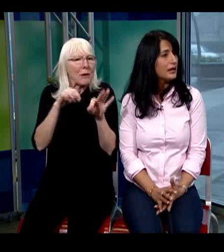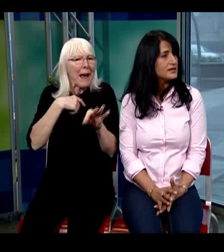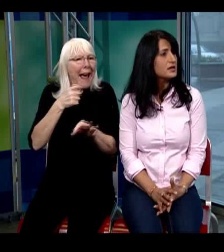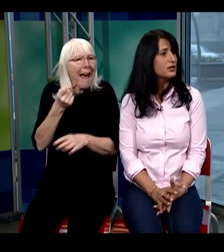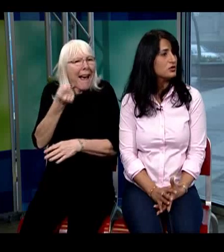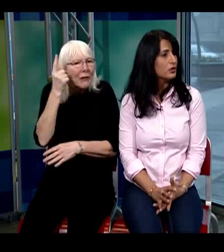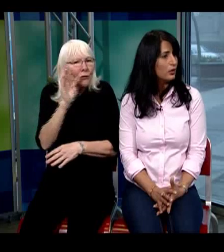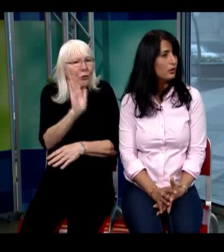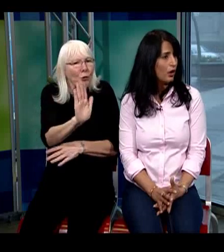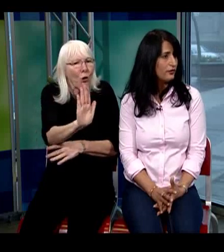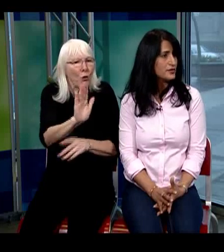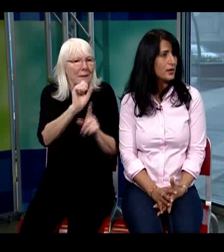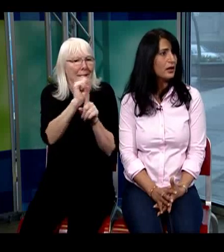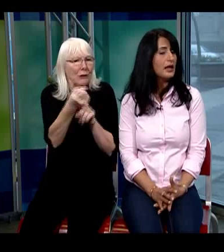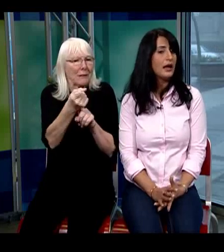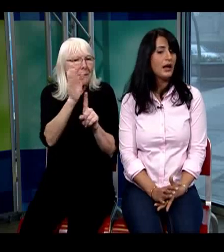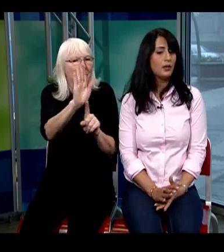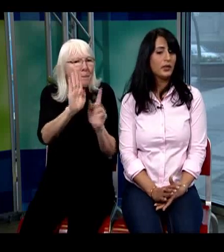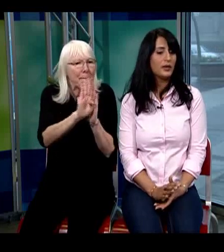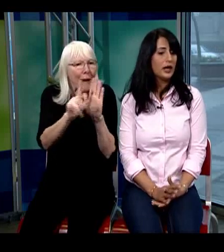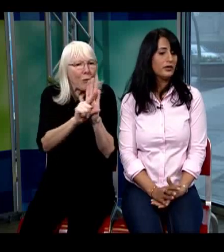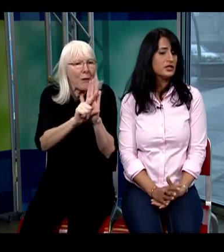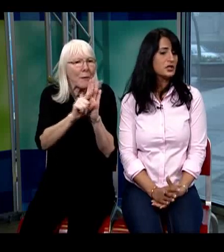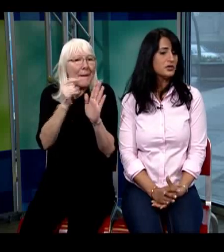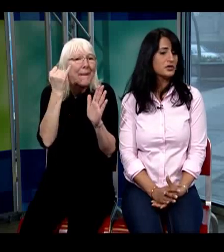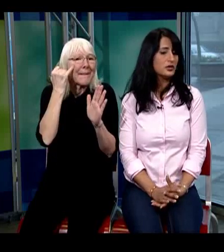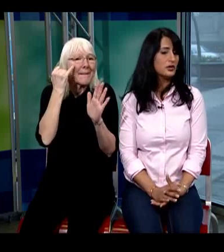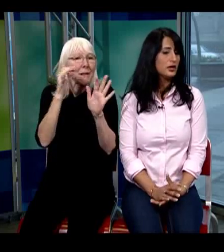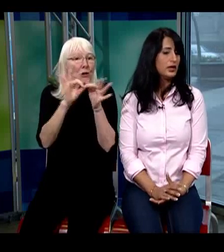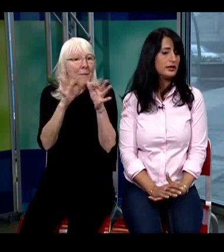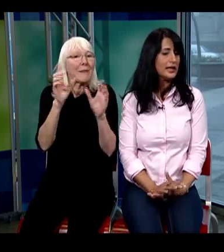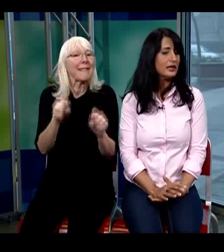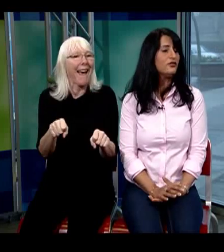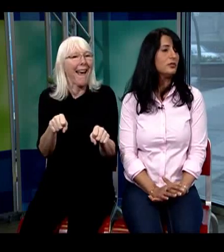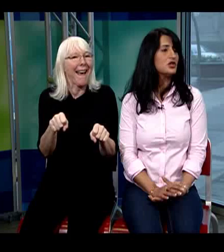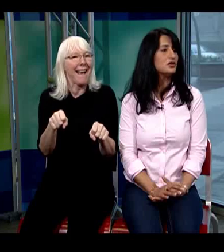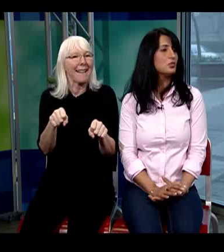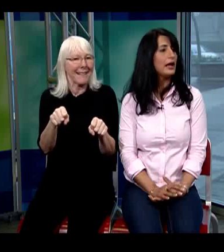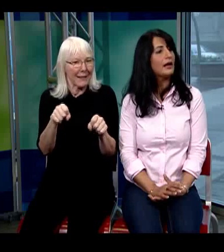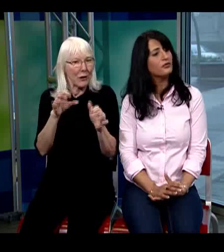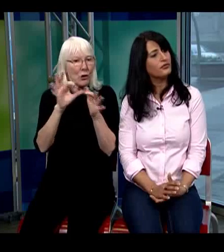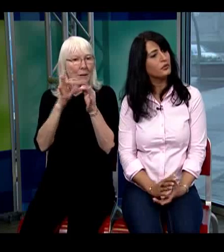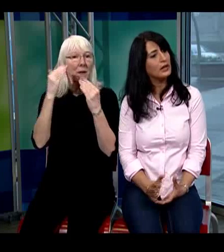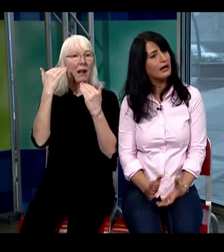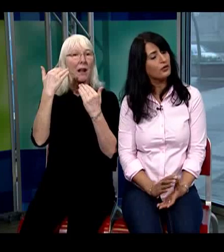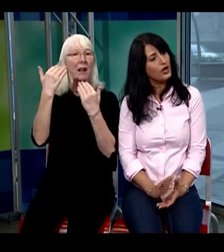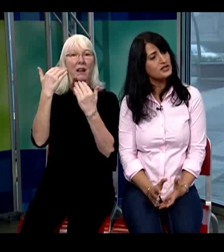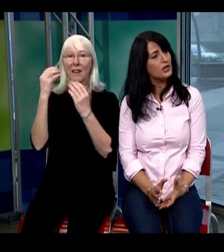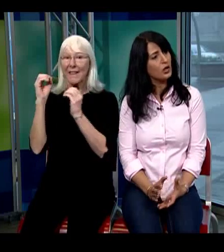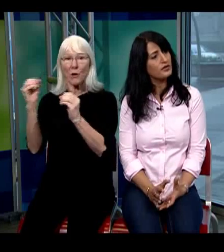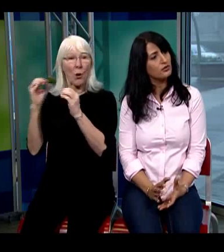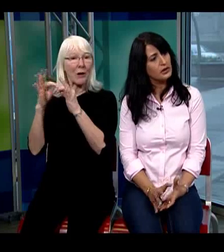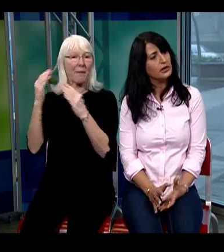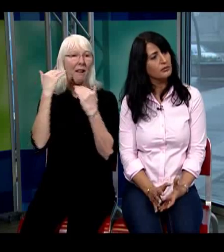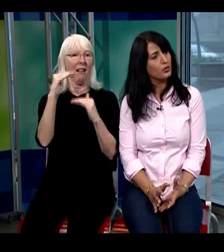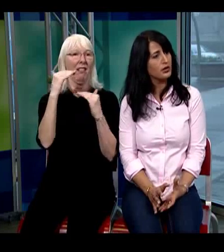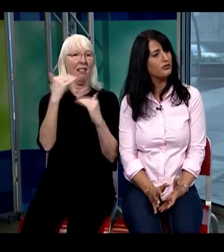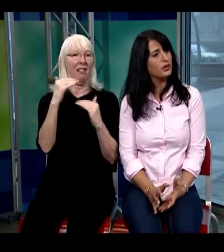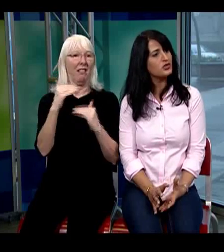necessary to know of as well without an interpreter that information will have we'll have lost a lot of the really important information